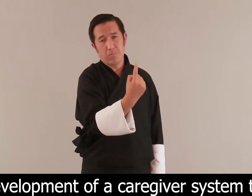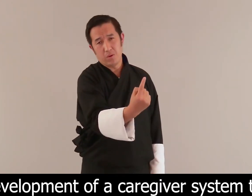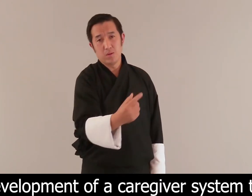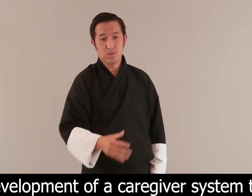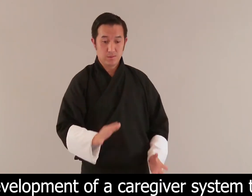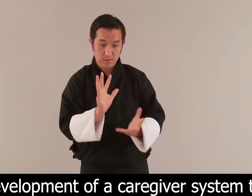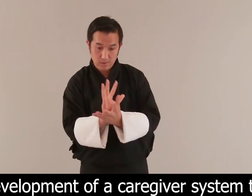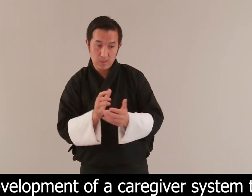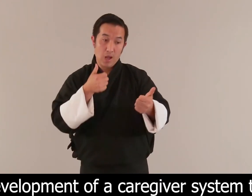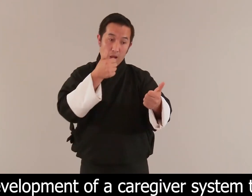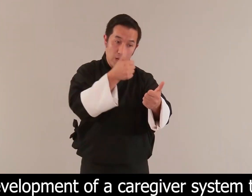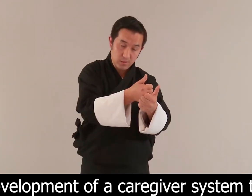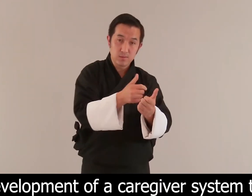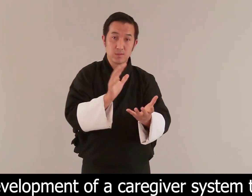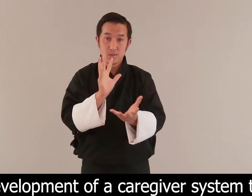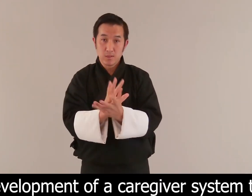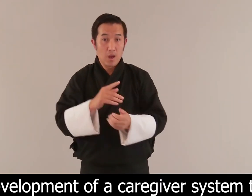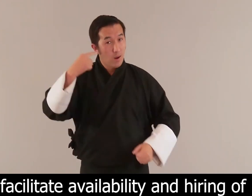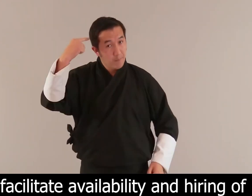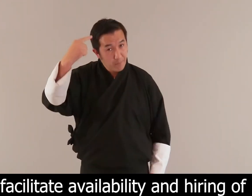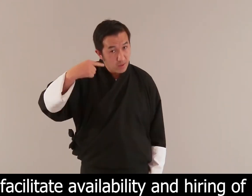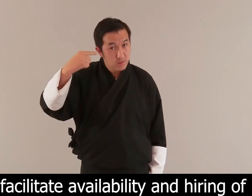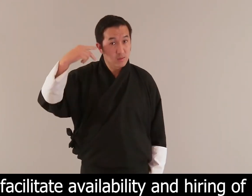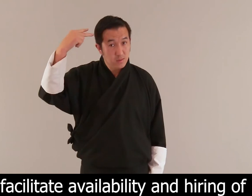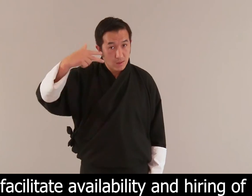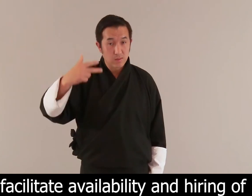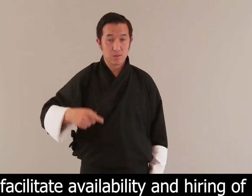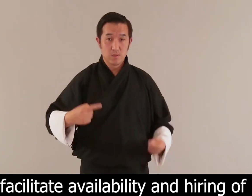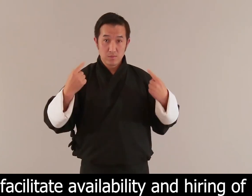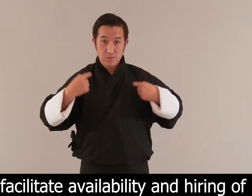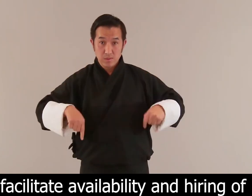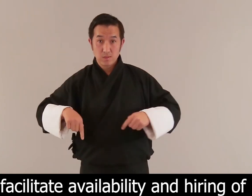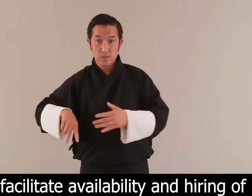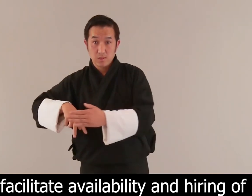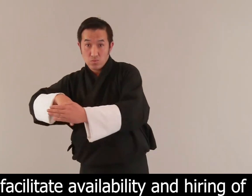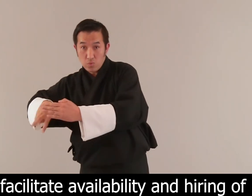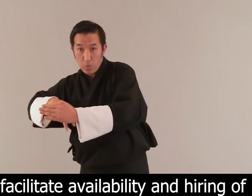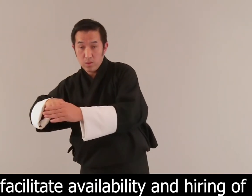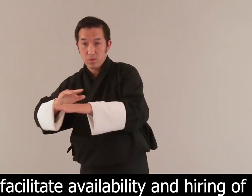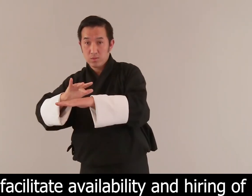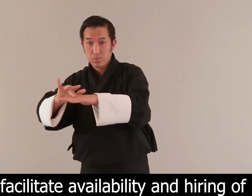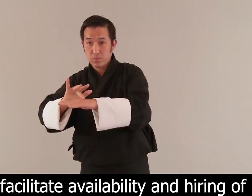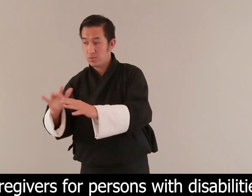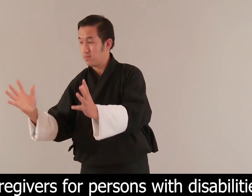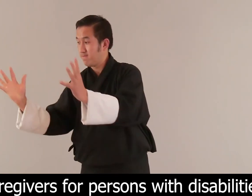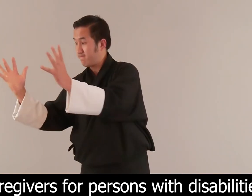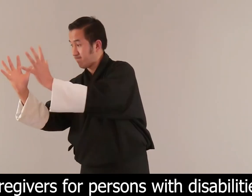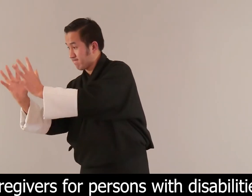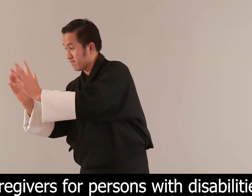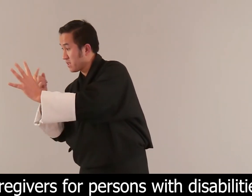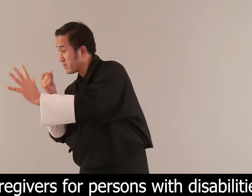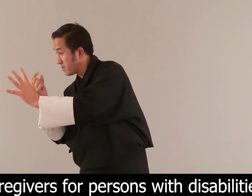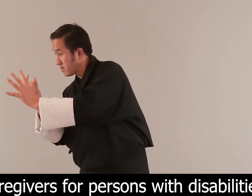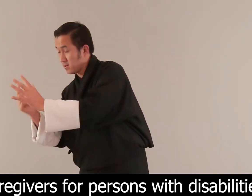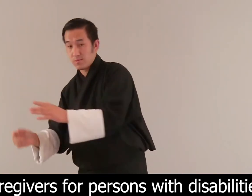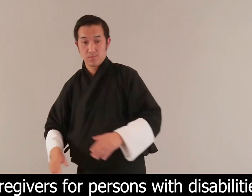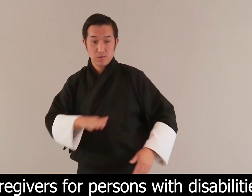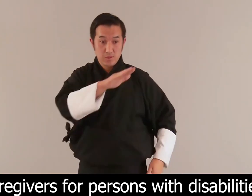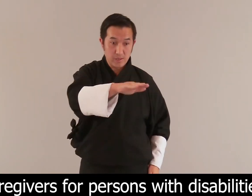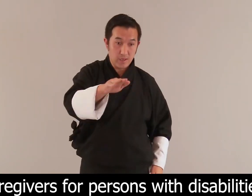caregiver system to facilitate availability and hiring of caregivers for persons with disabilities disabilities in